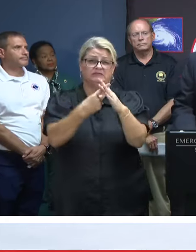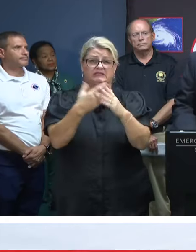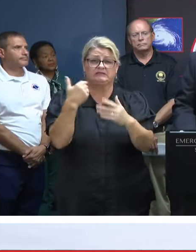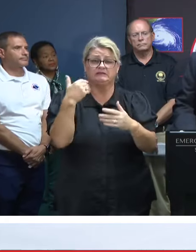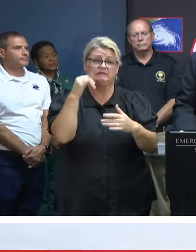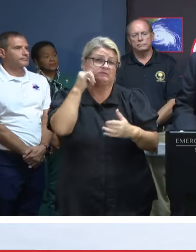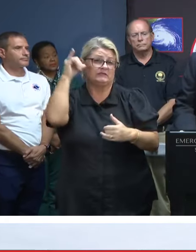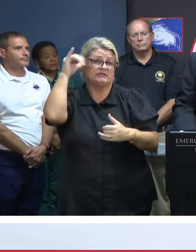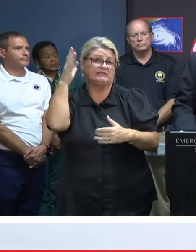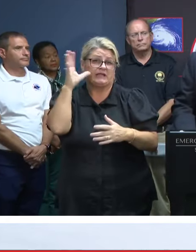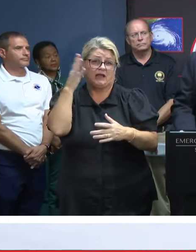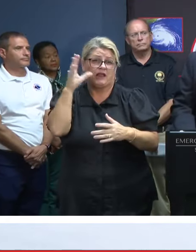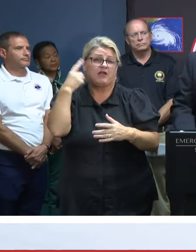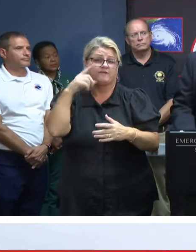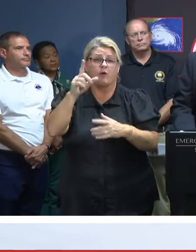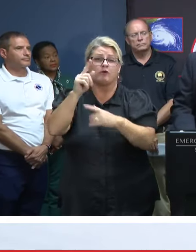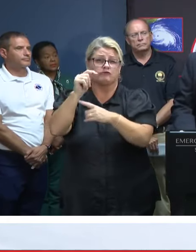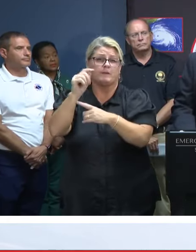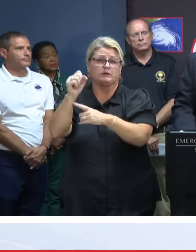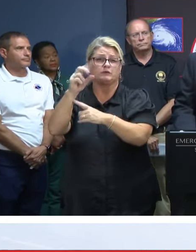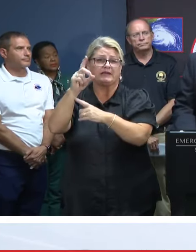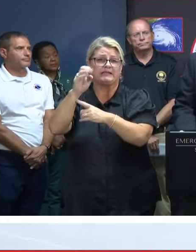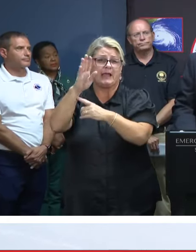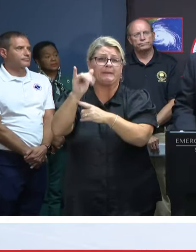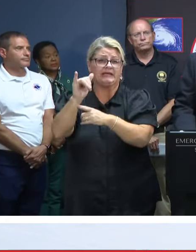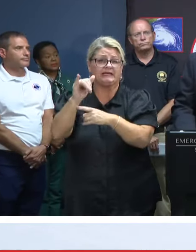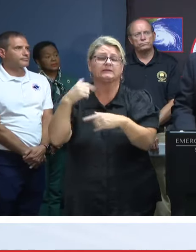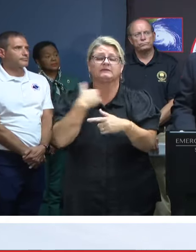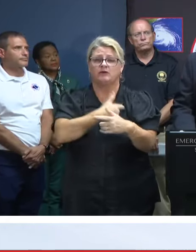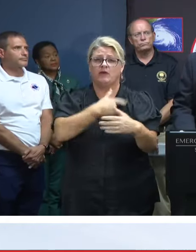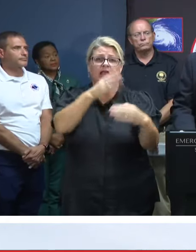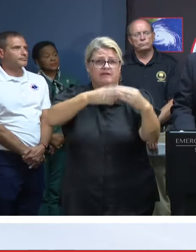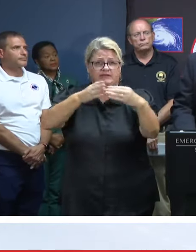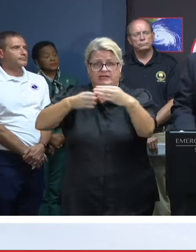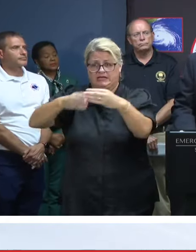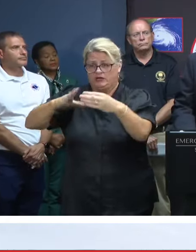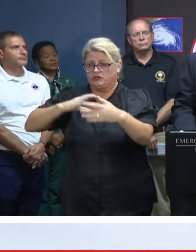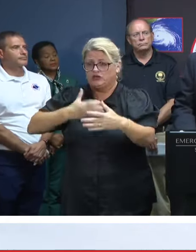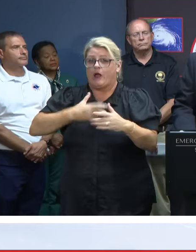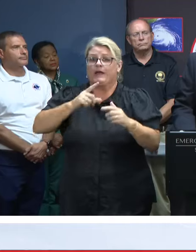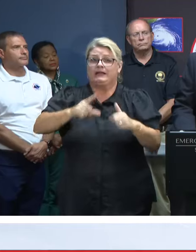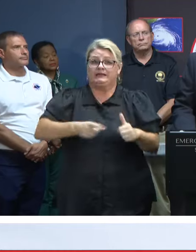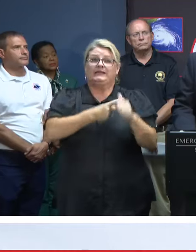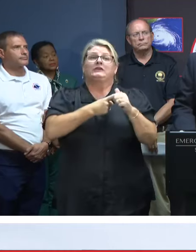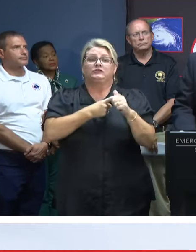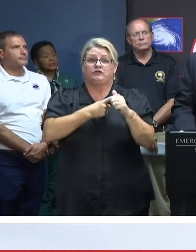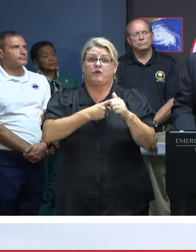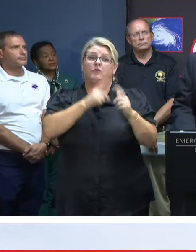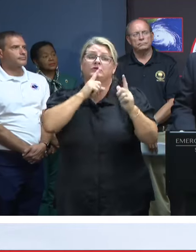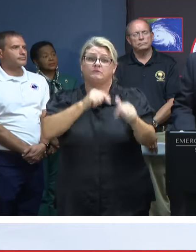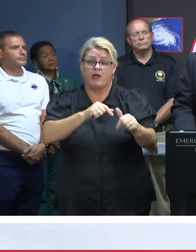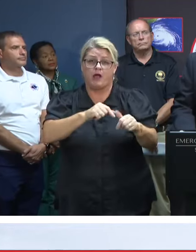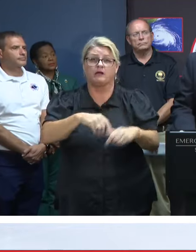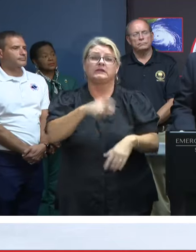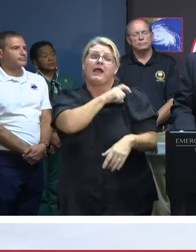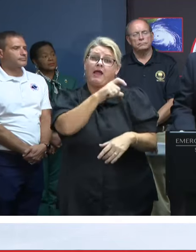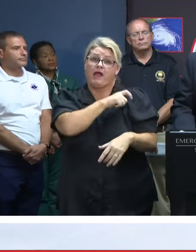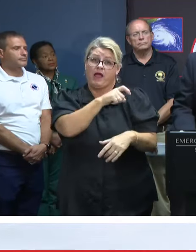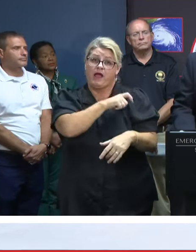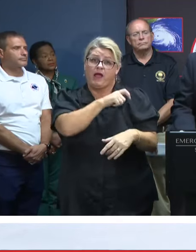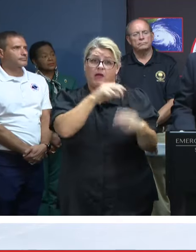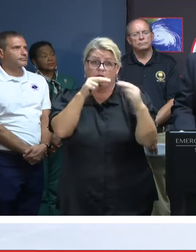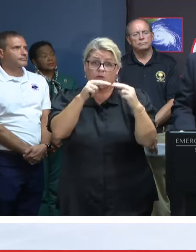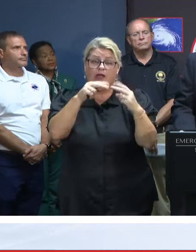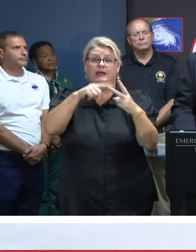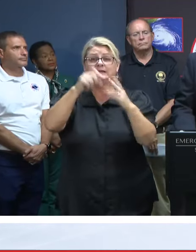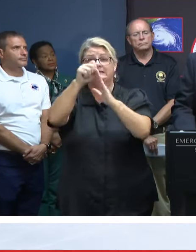for Tropical Storm Debbie. We completed our initial response plans. We placed our highway patrol and state transport police